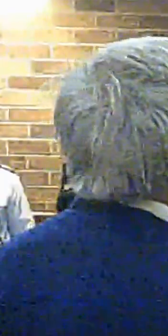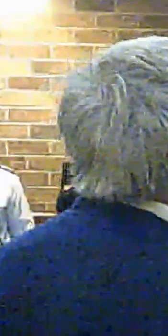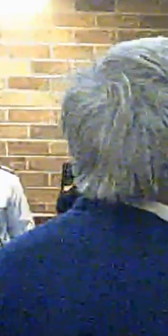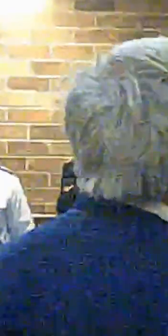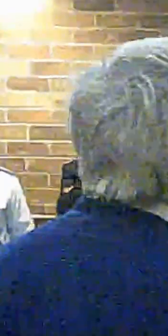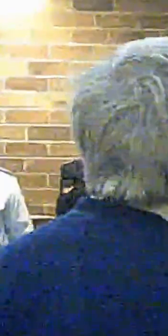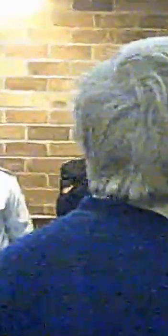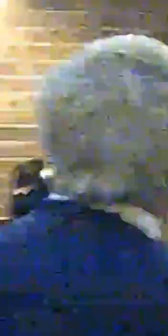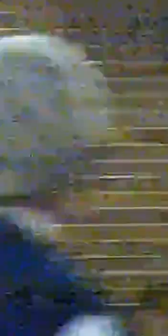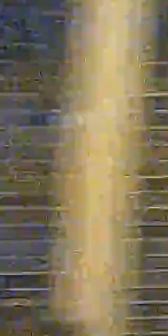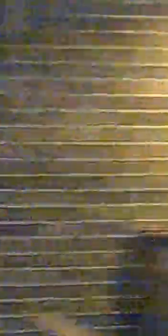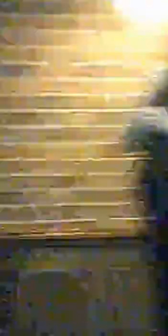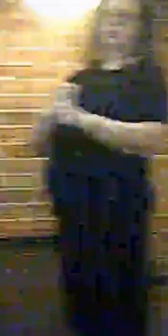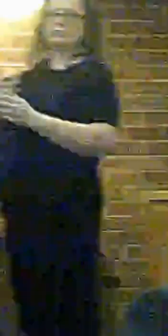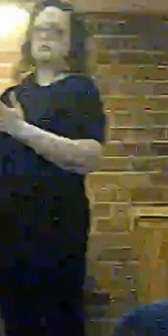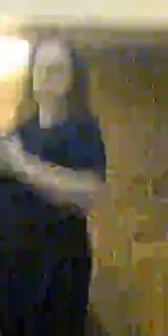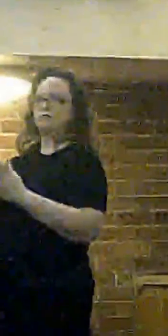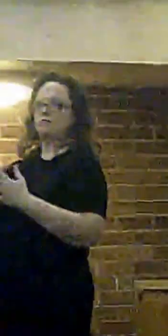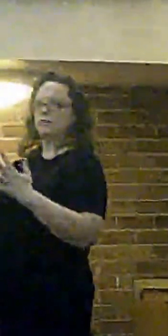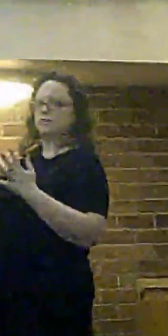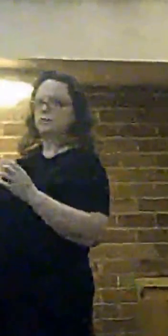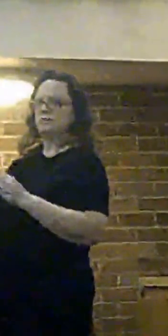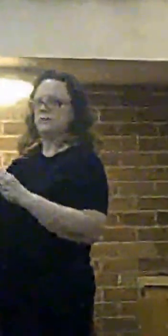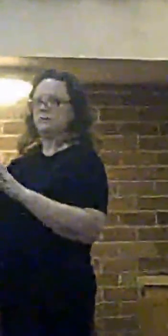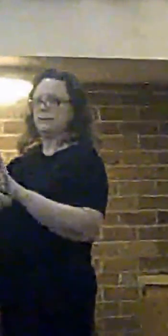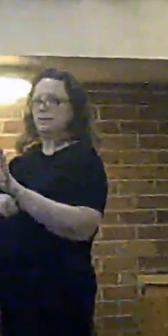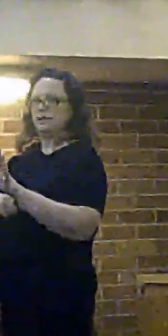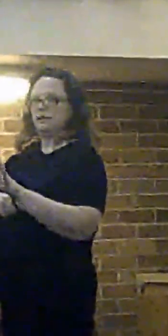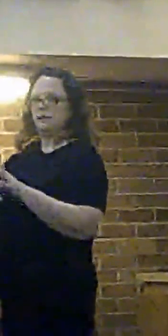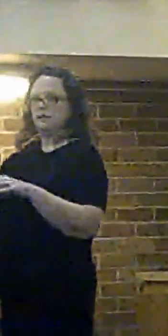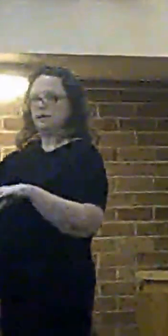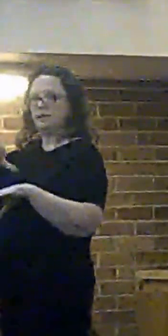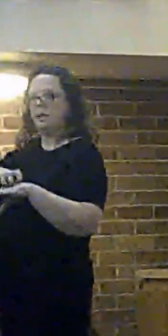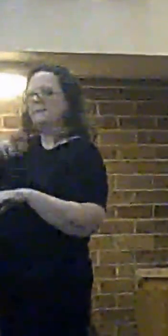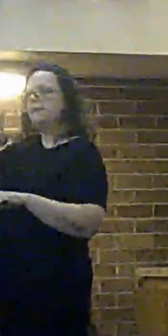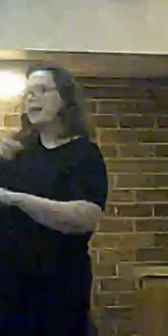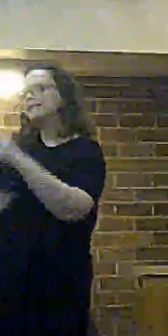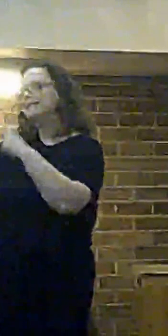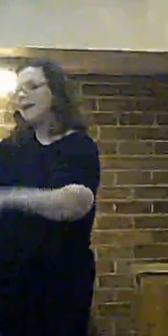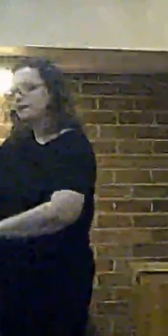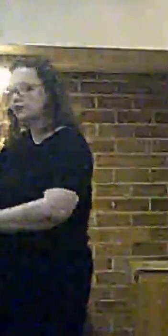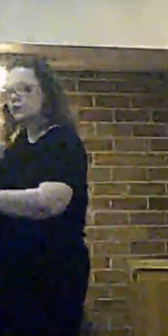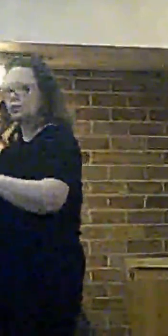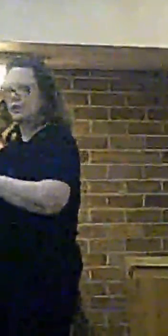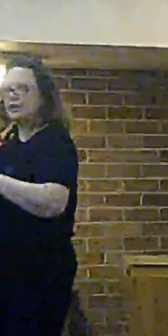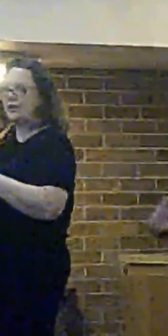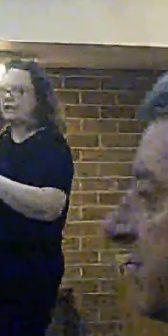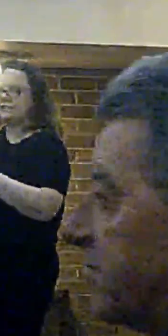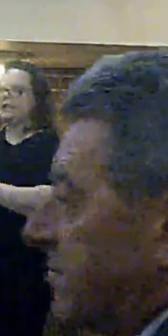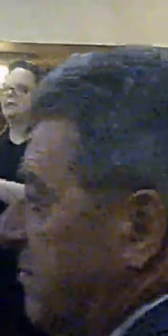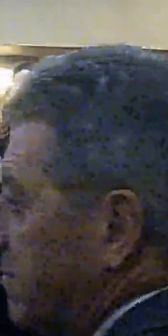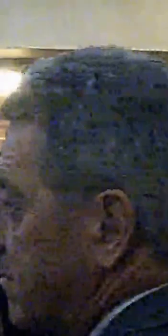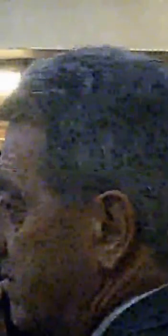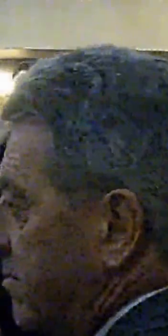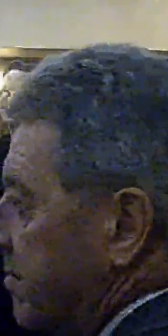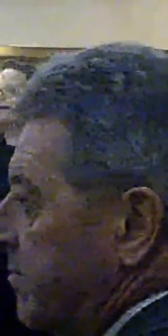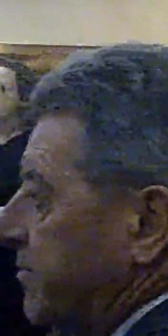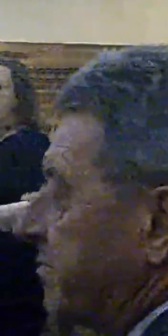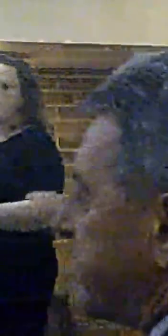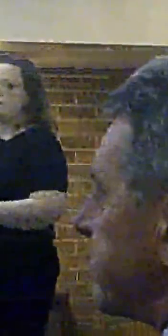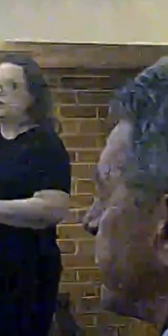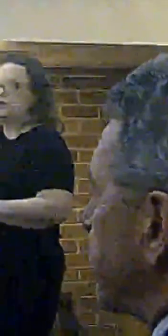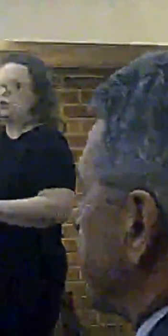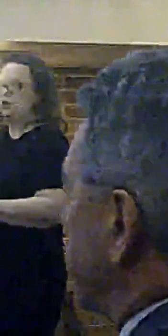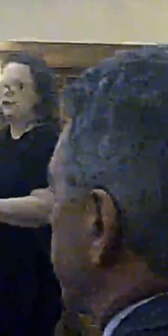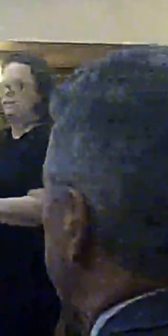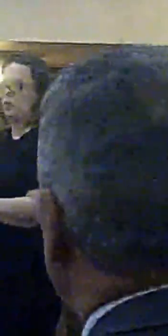So, but bearing in mind that that's based on last year's, or the most recent incident data for 13-14.